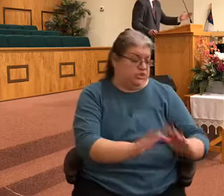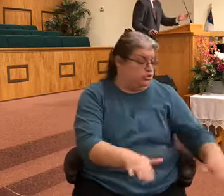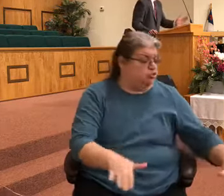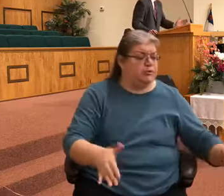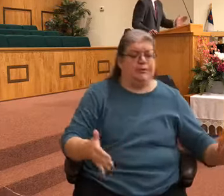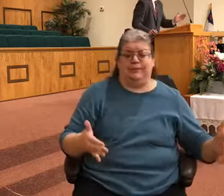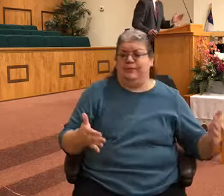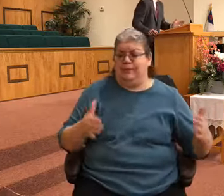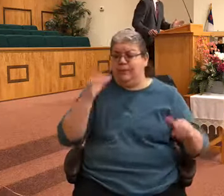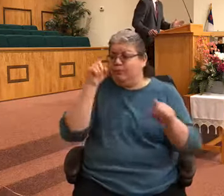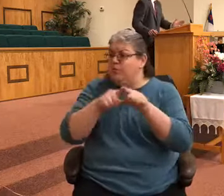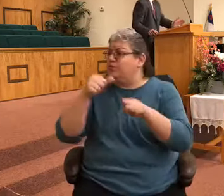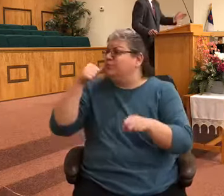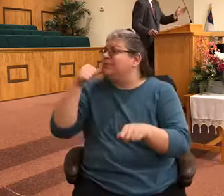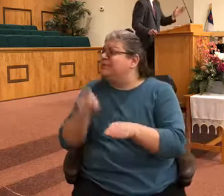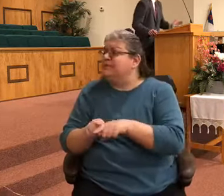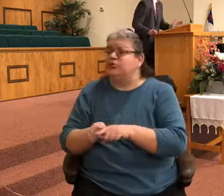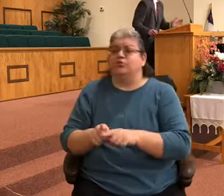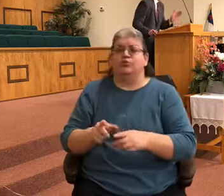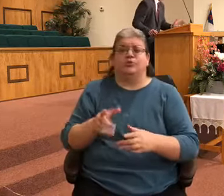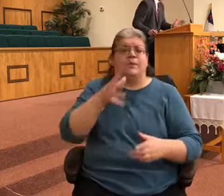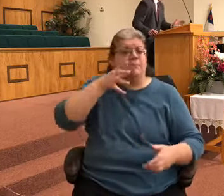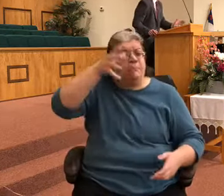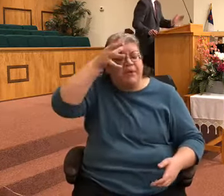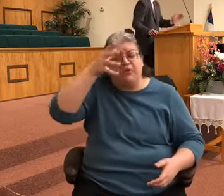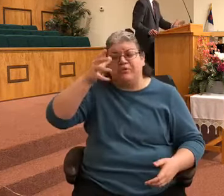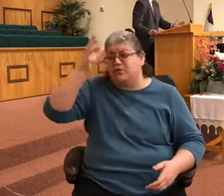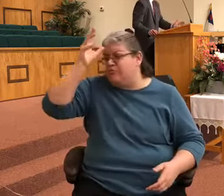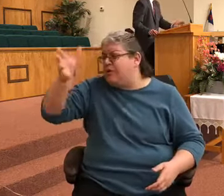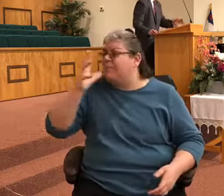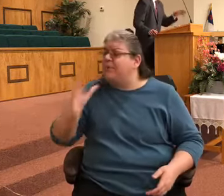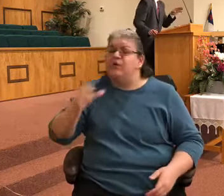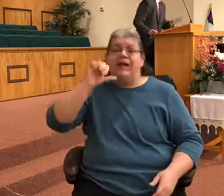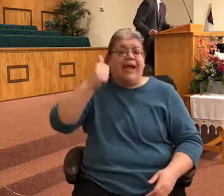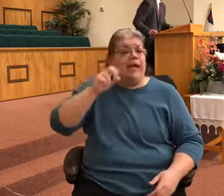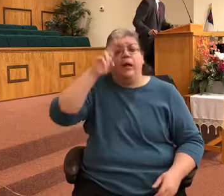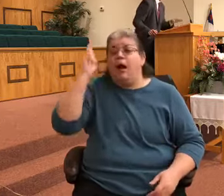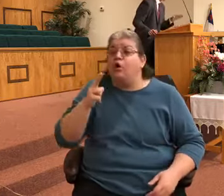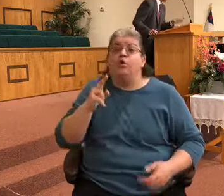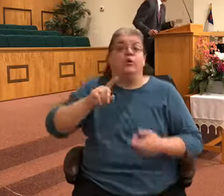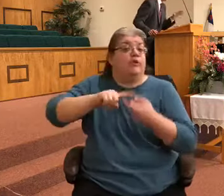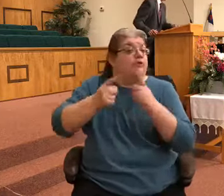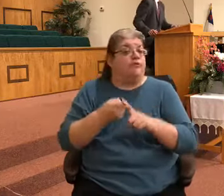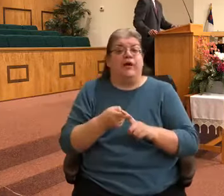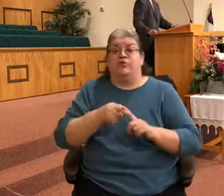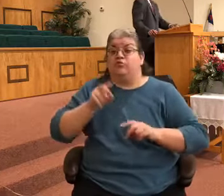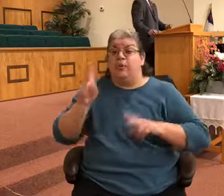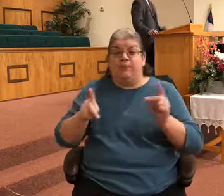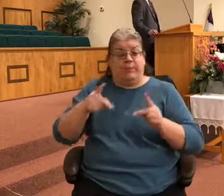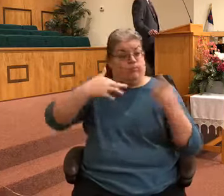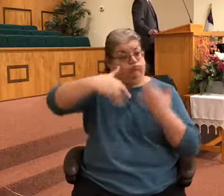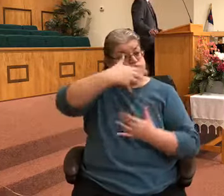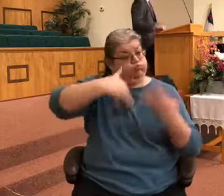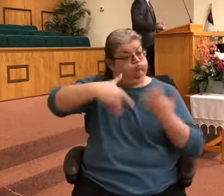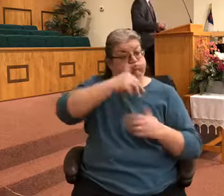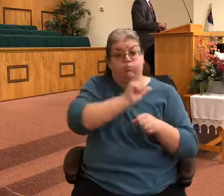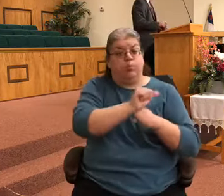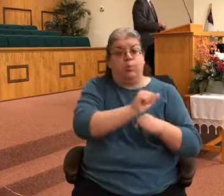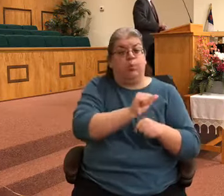brothers or sisters whether they be parents or grandparents or aunts and uncles or friends or people you work with don't think you're going to make a